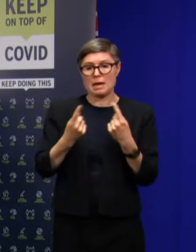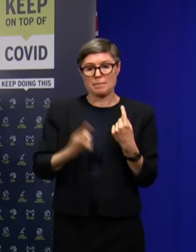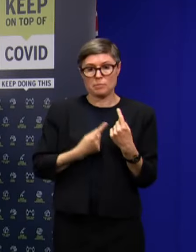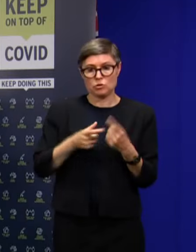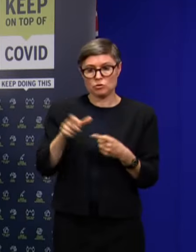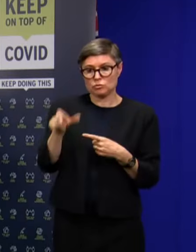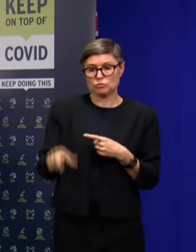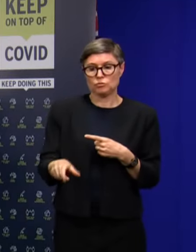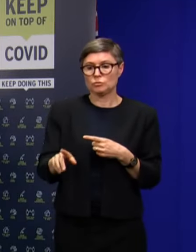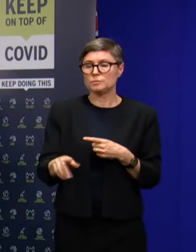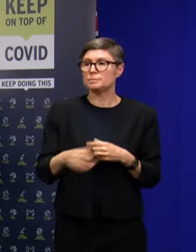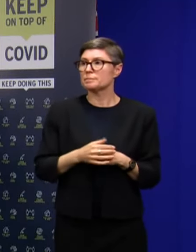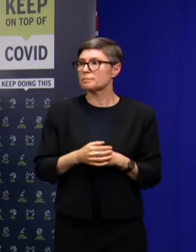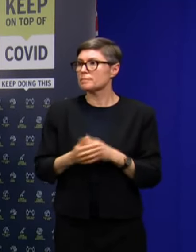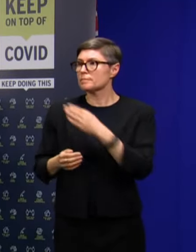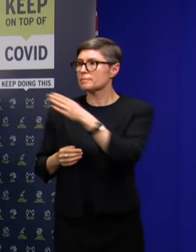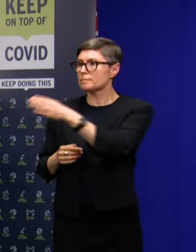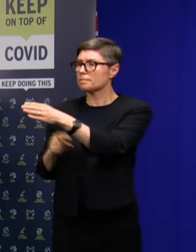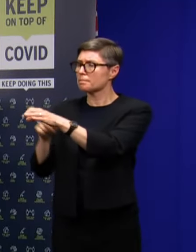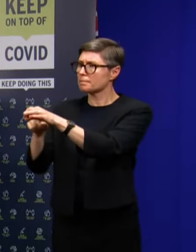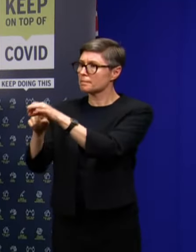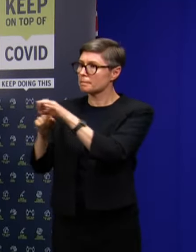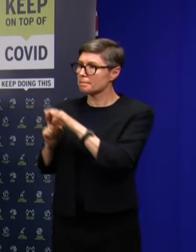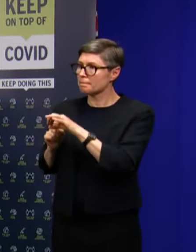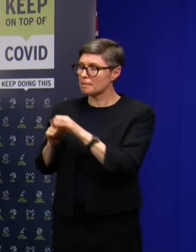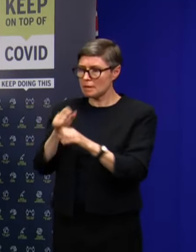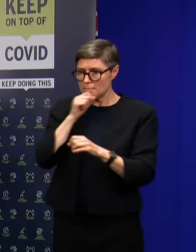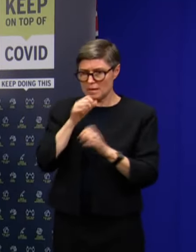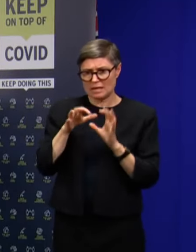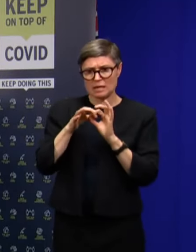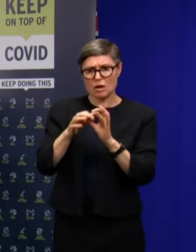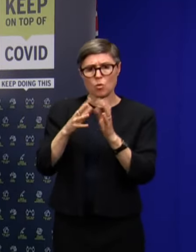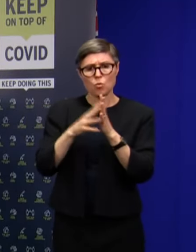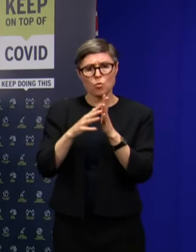residency status. Does the man have any connection to Wodonga?